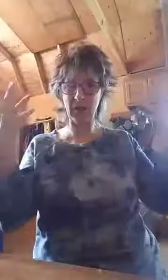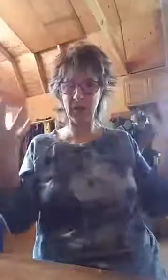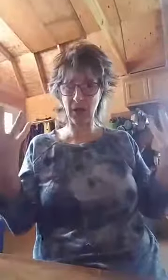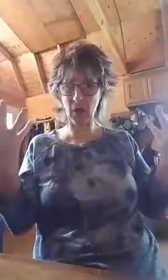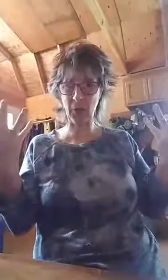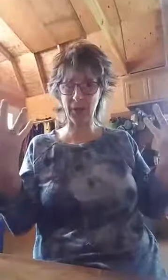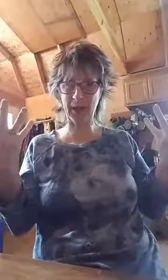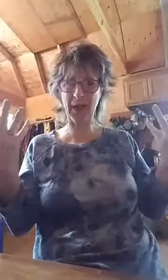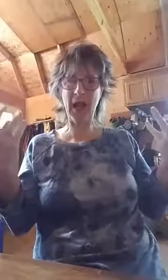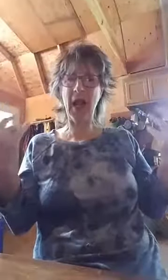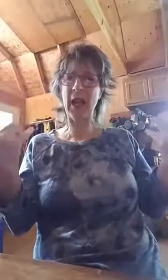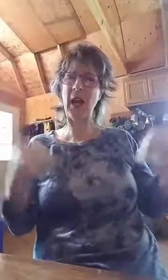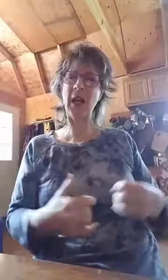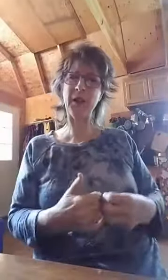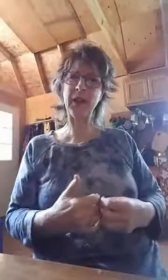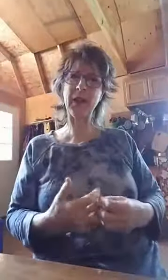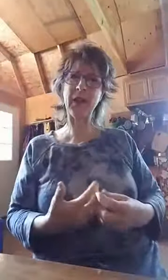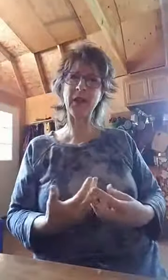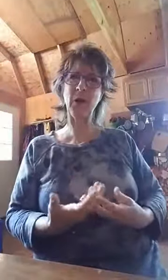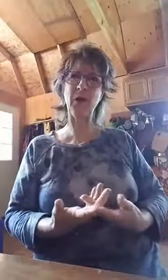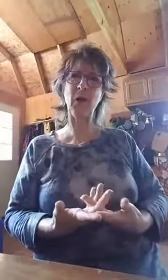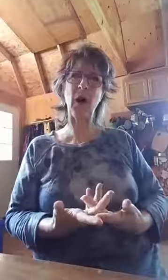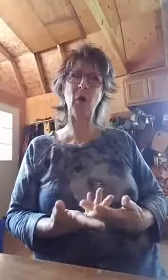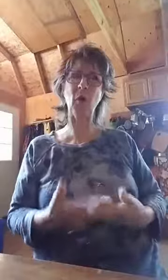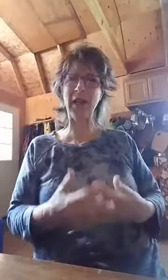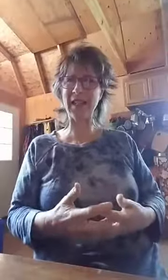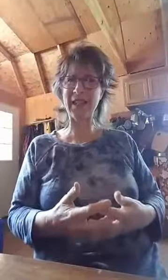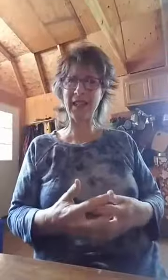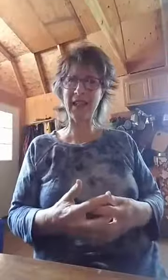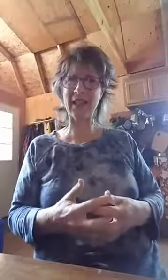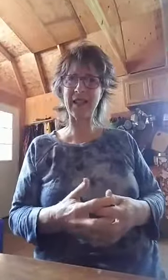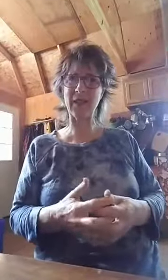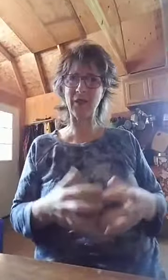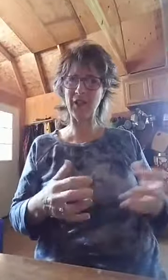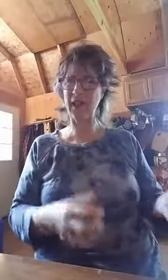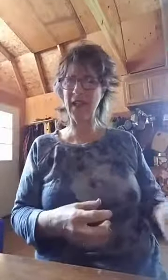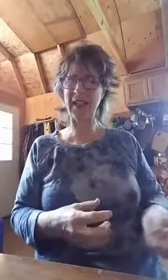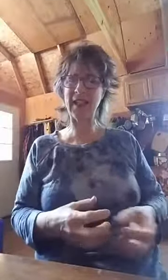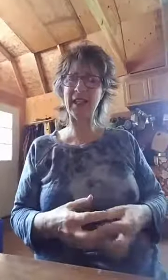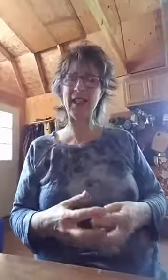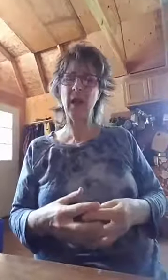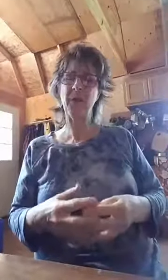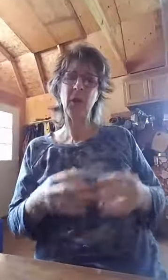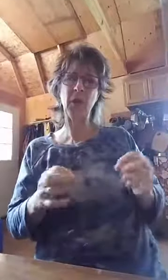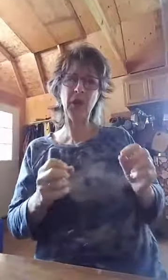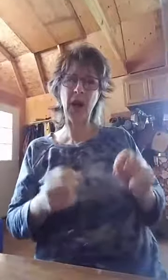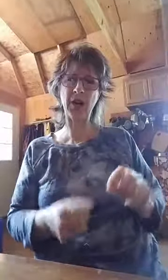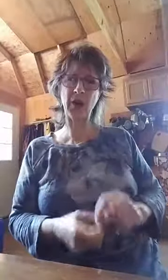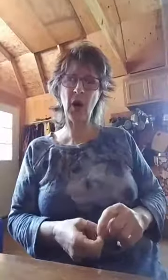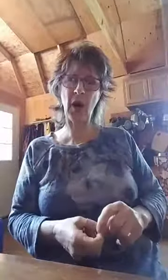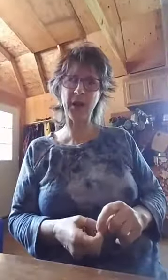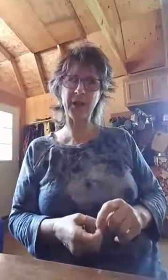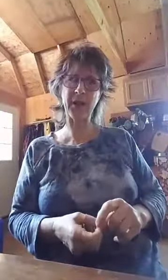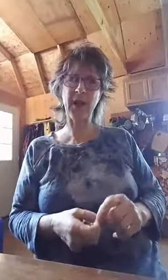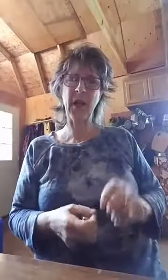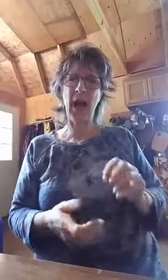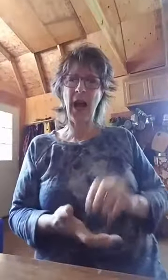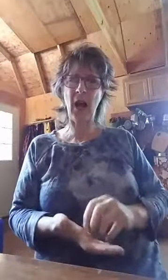using our whole brain. And I think that that's one of our weakest things in Christianity is we're not taught how